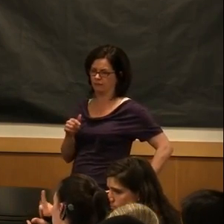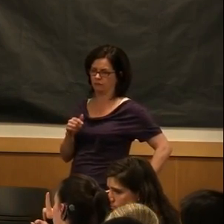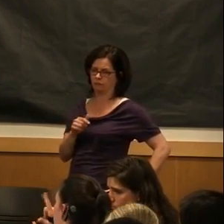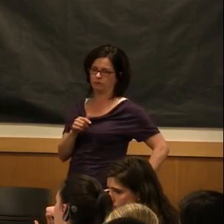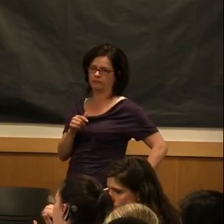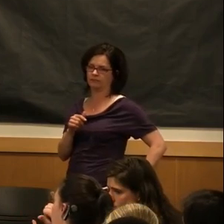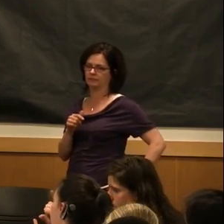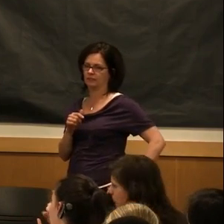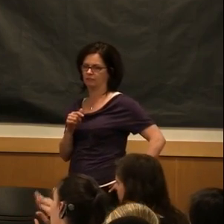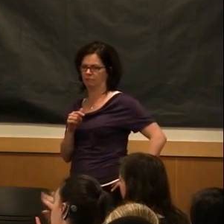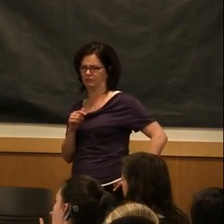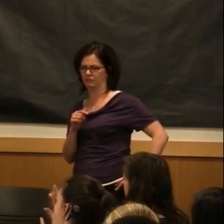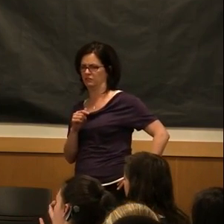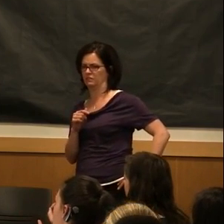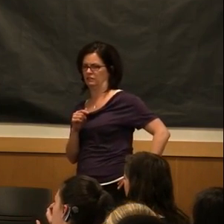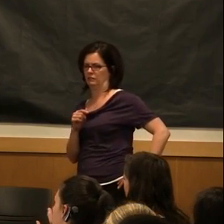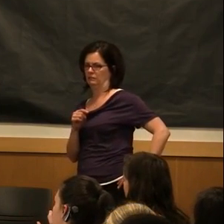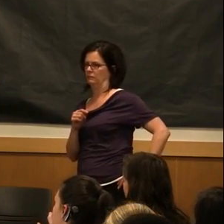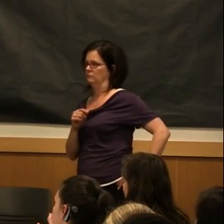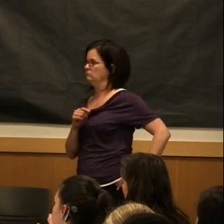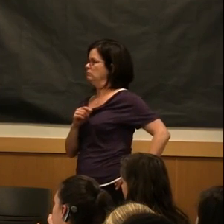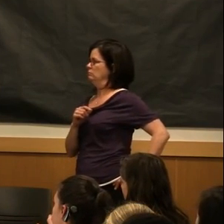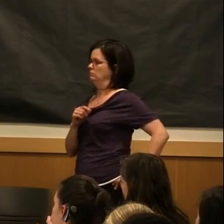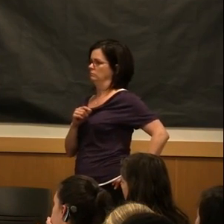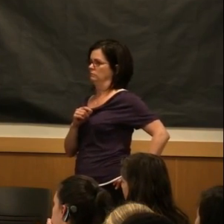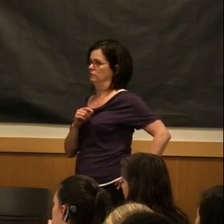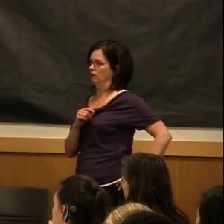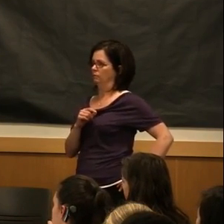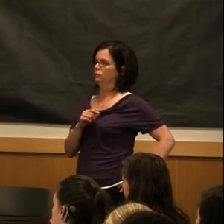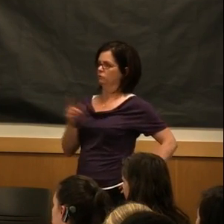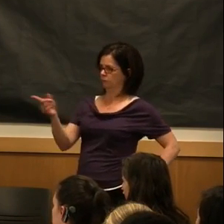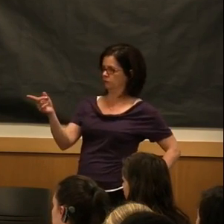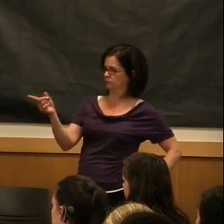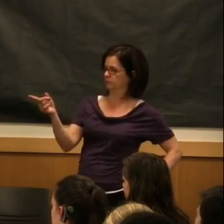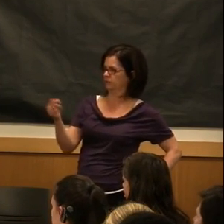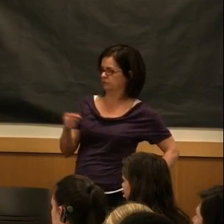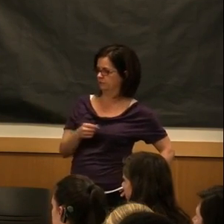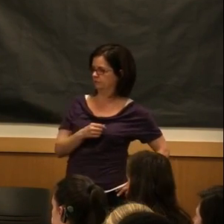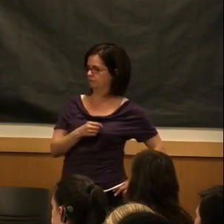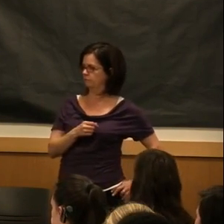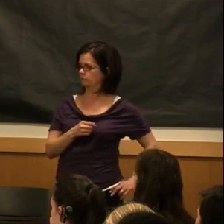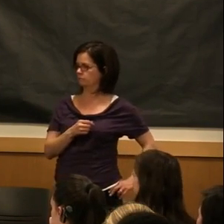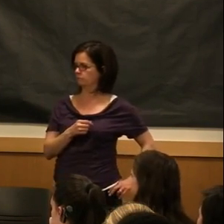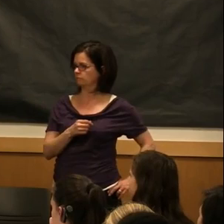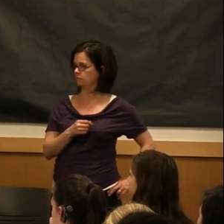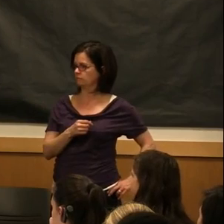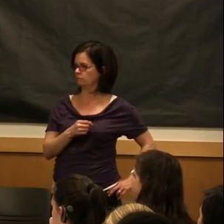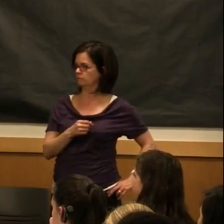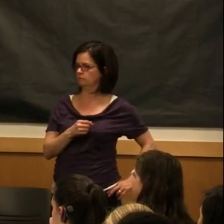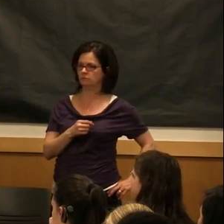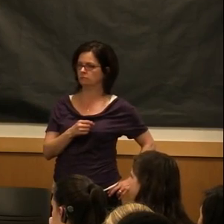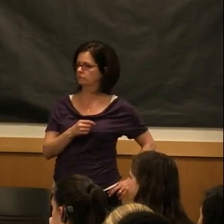little bit further down. What is billiards? Okay. Oh, pool. Pool of billiards. Mm-hmm. Okay.